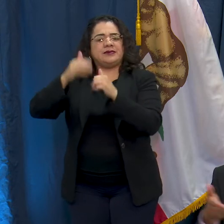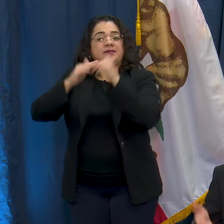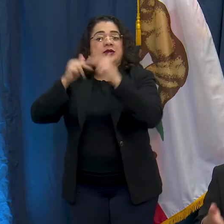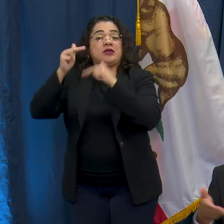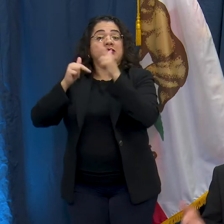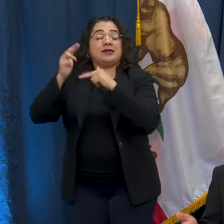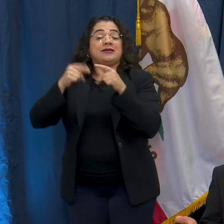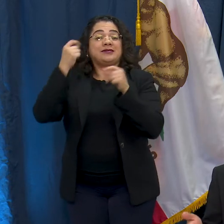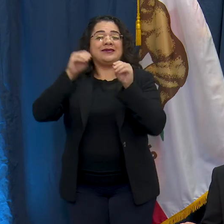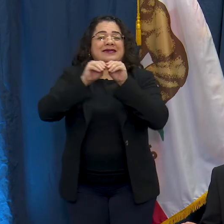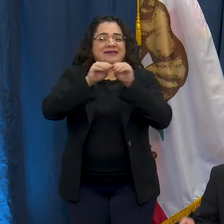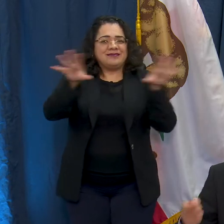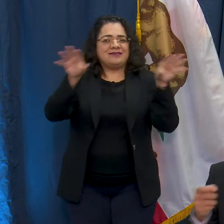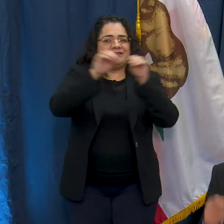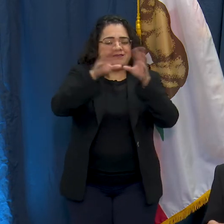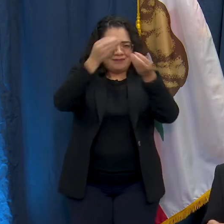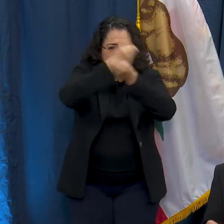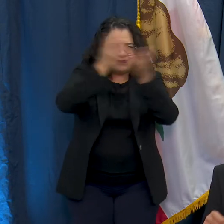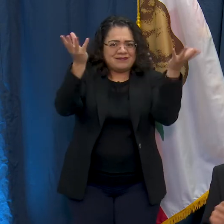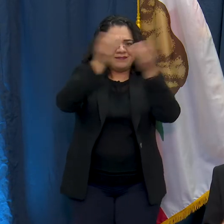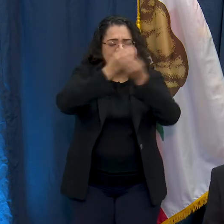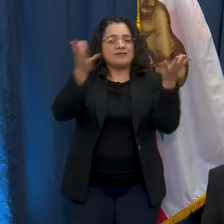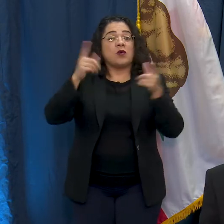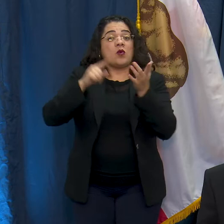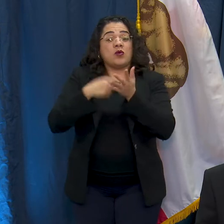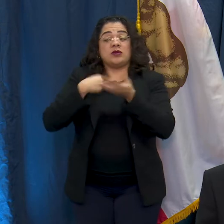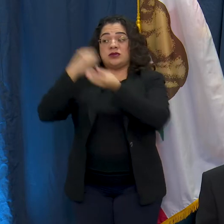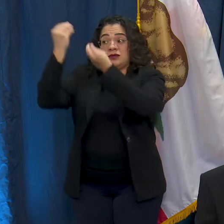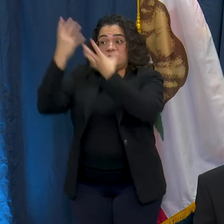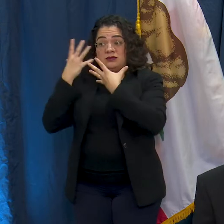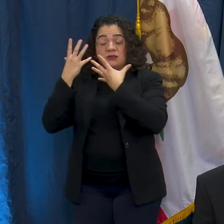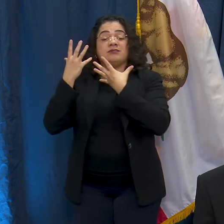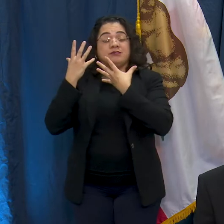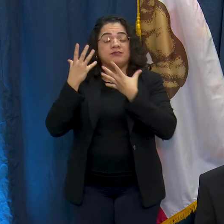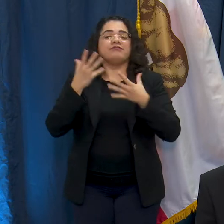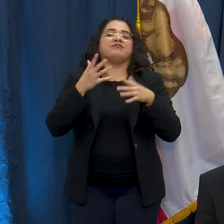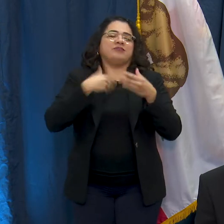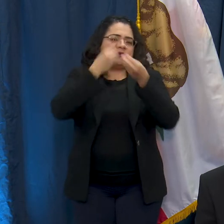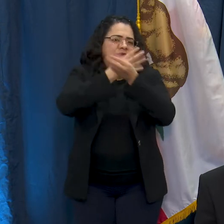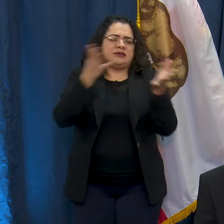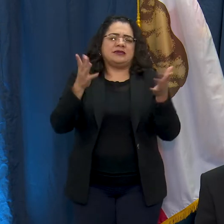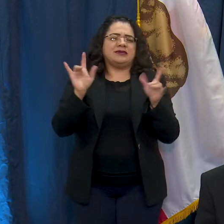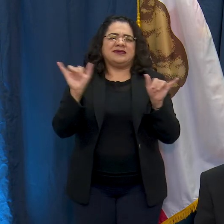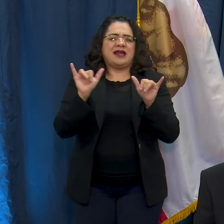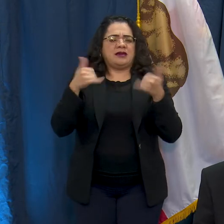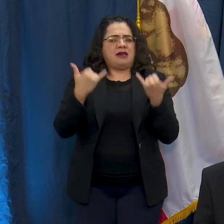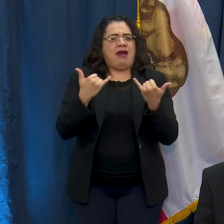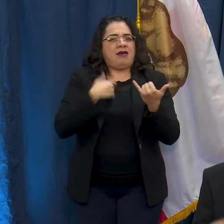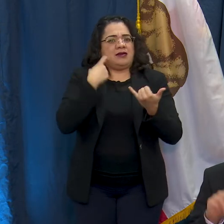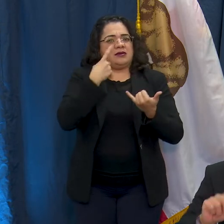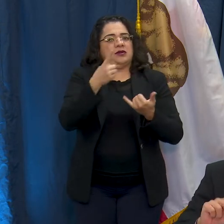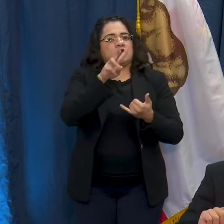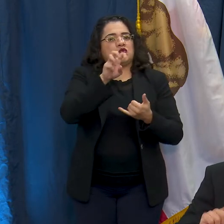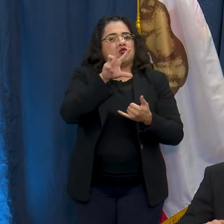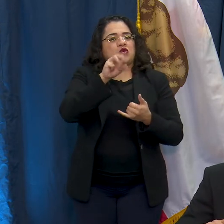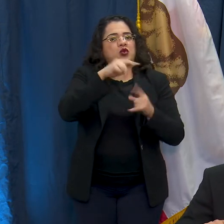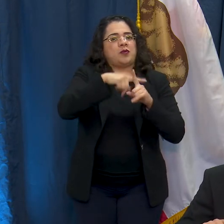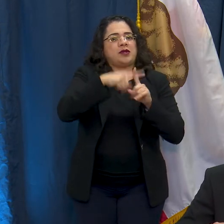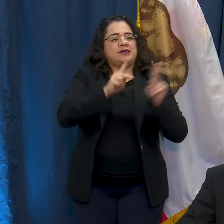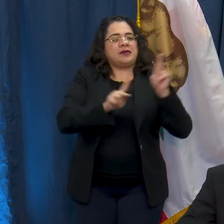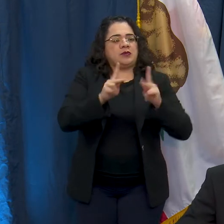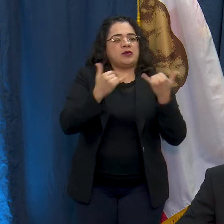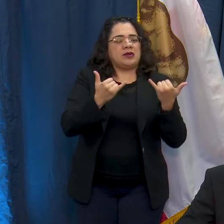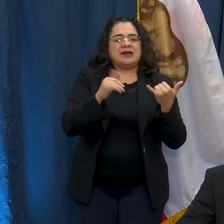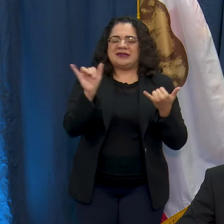the more that we learn but again we're up to 230 positive cases. I want to share